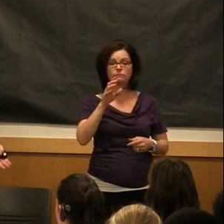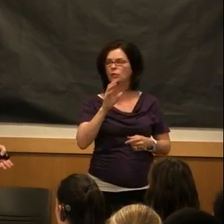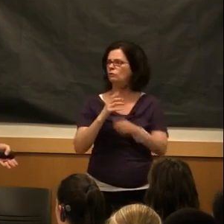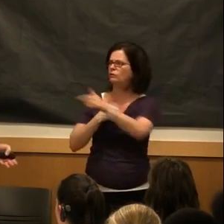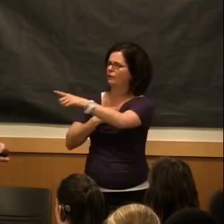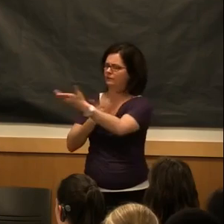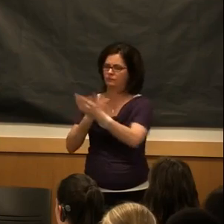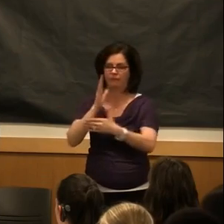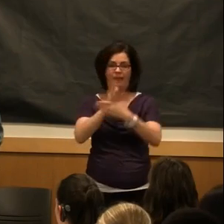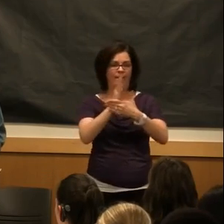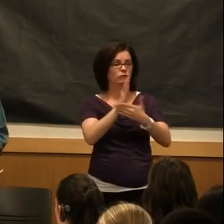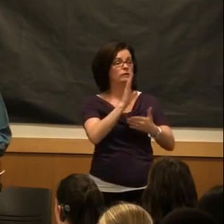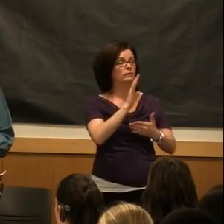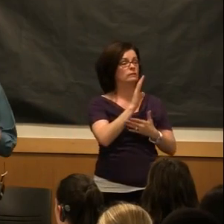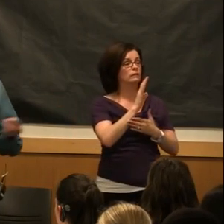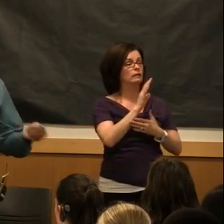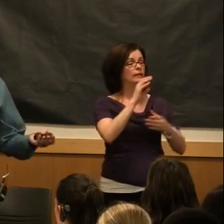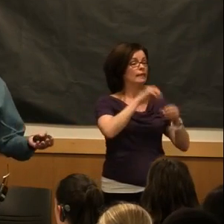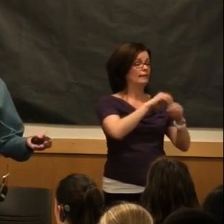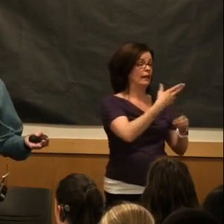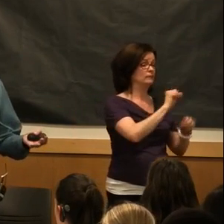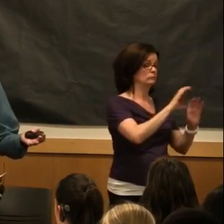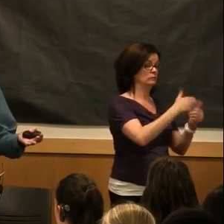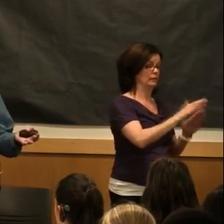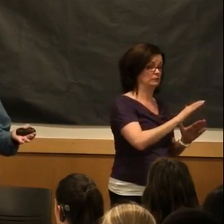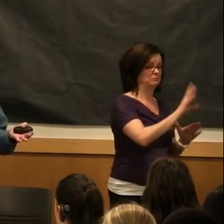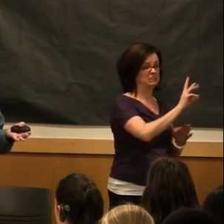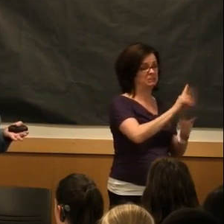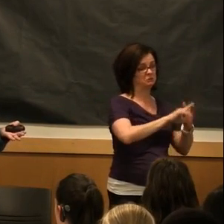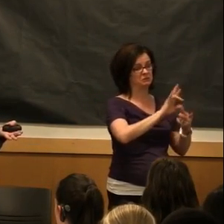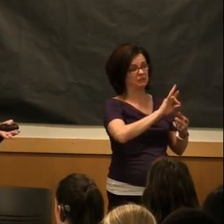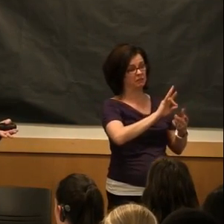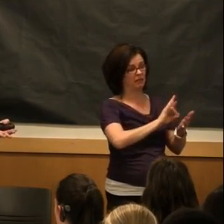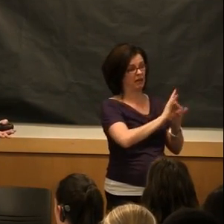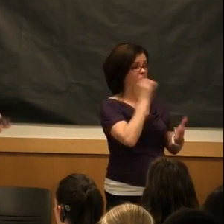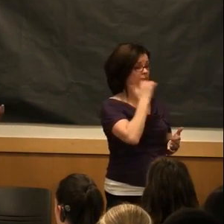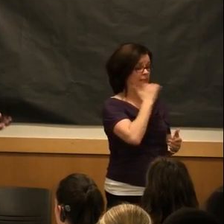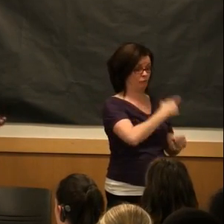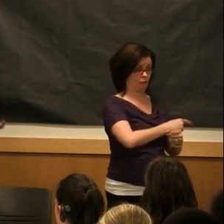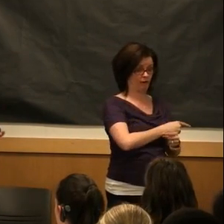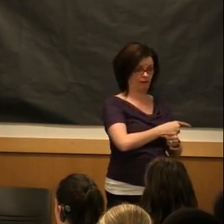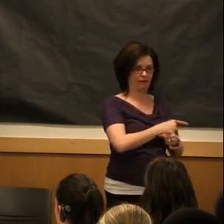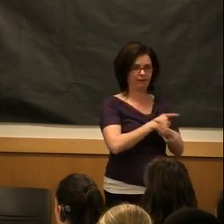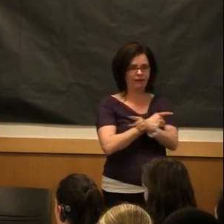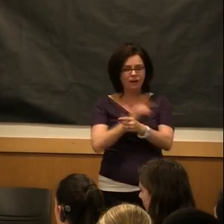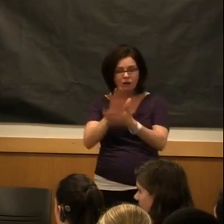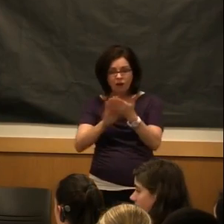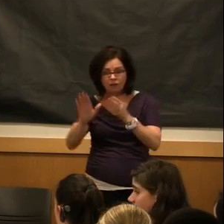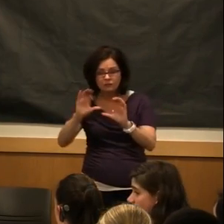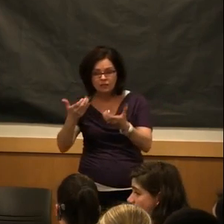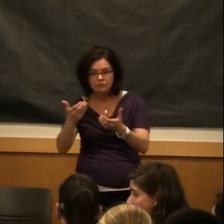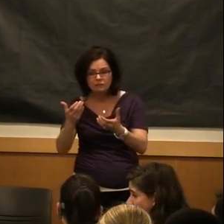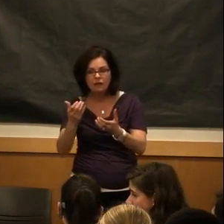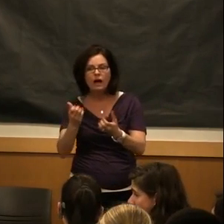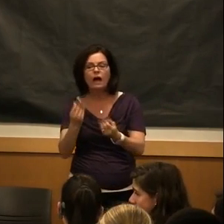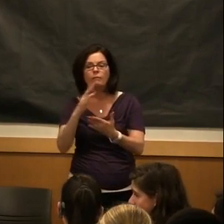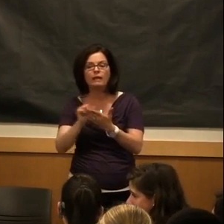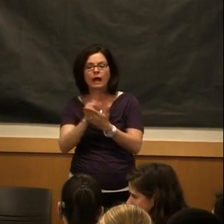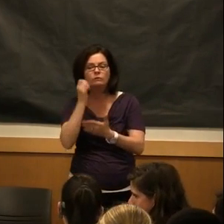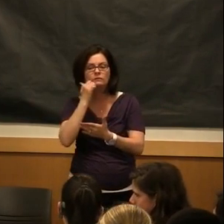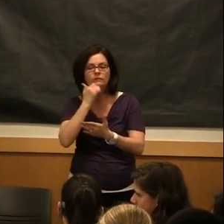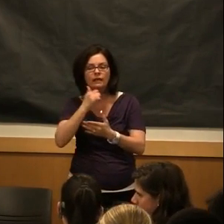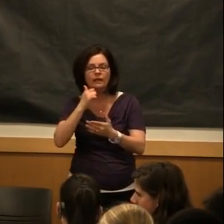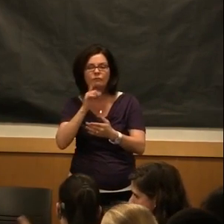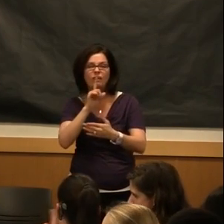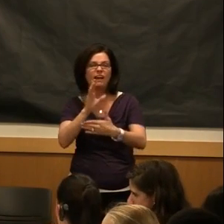six and eight hours a day that you're in the high school classroom right now, right? So, isn't it cool that you're in the college classroom only an average of